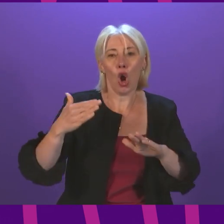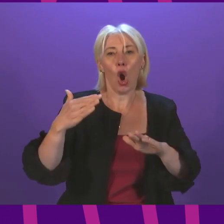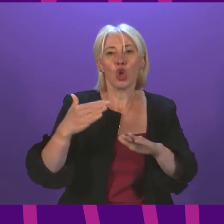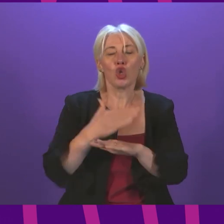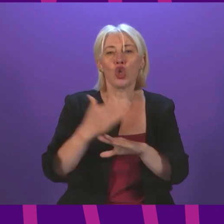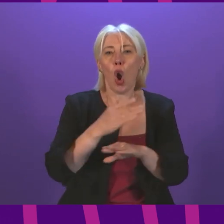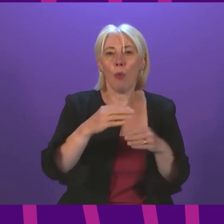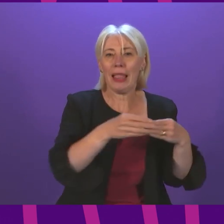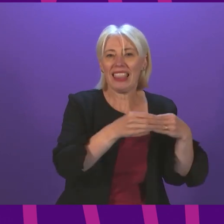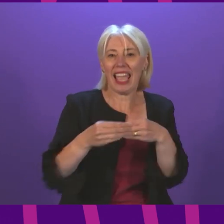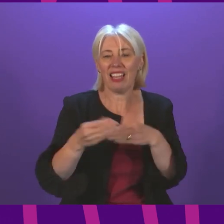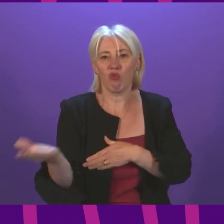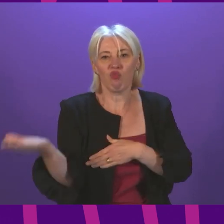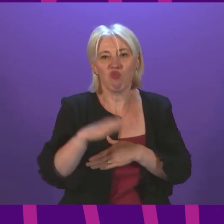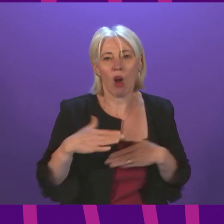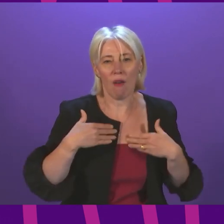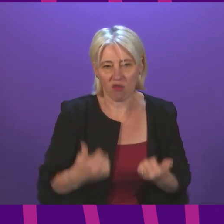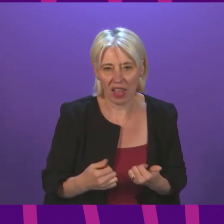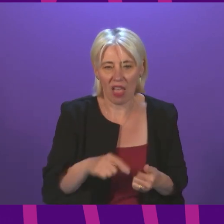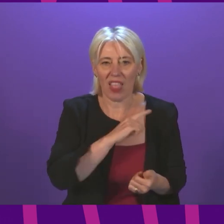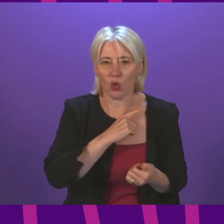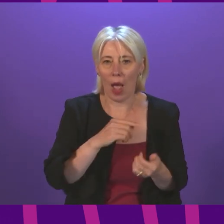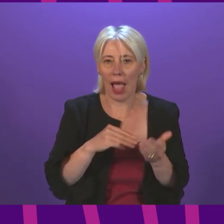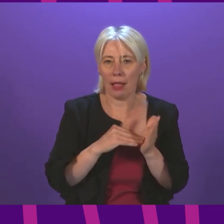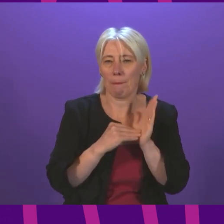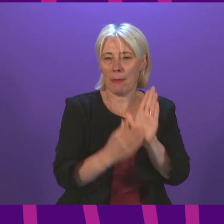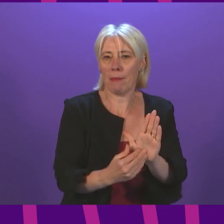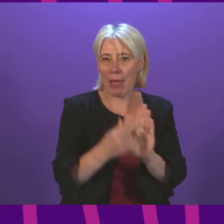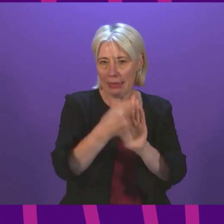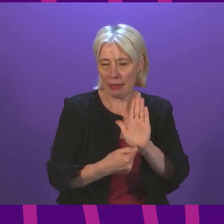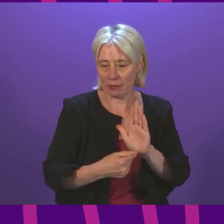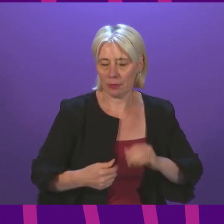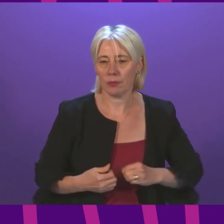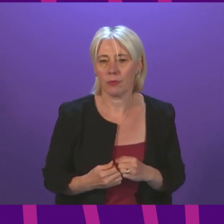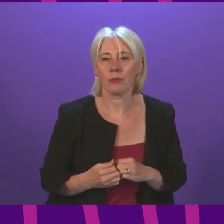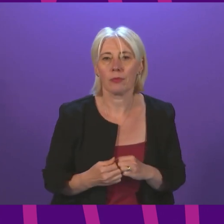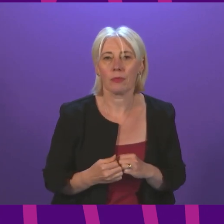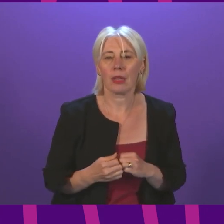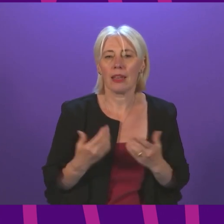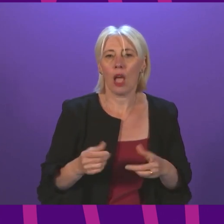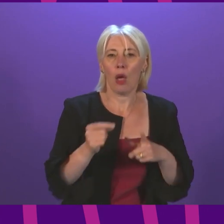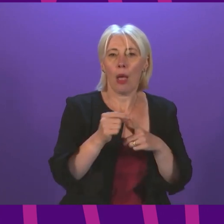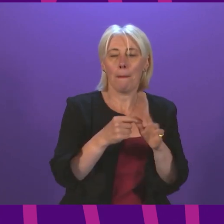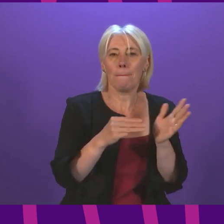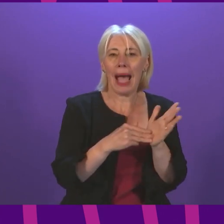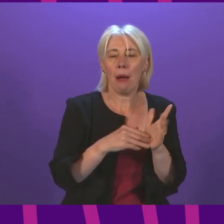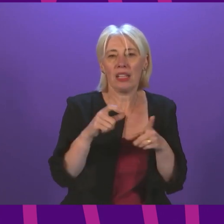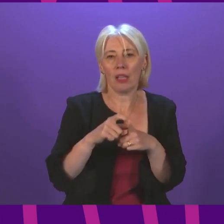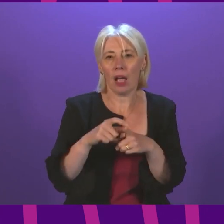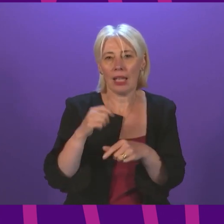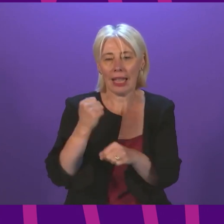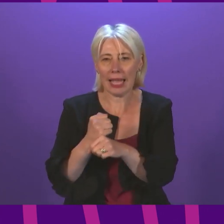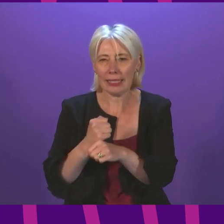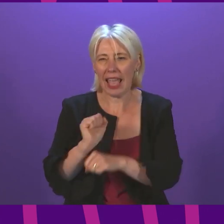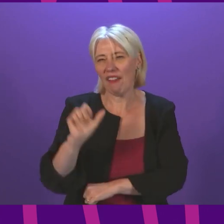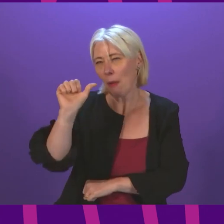from this pandemic. And I move the amendment in my name. Thank you very much, Mr Briggs. I now call on Pam Duncan-Glancy to speak for